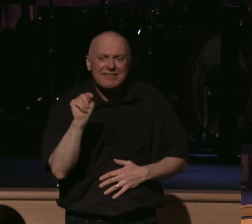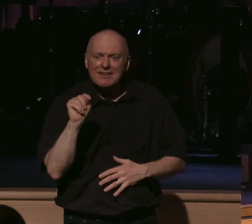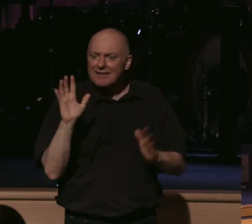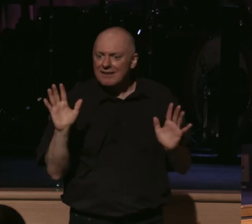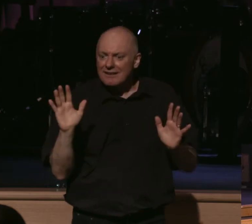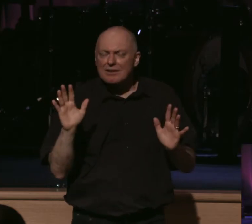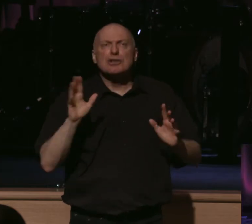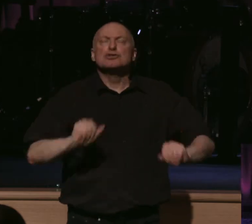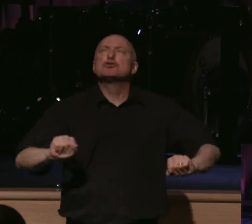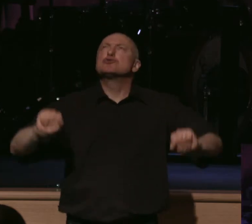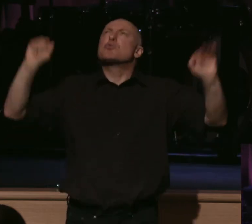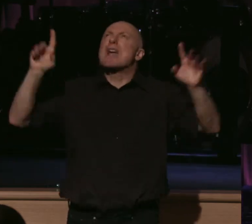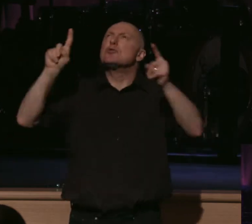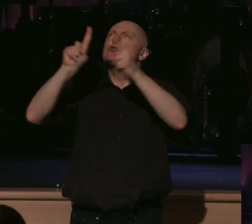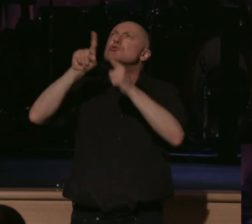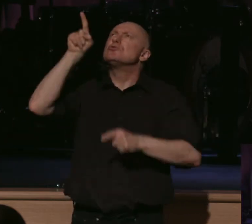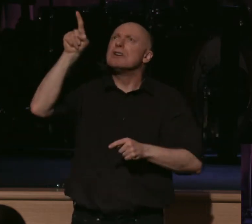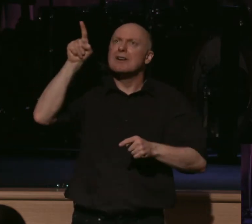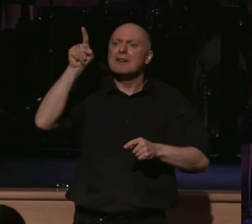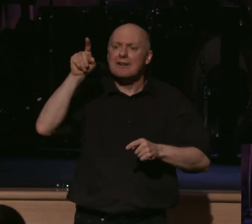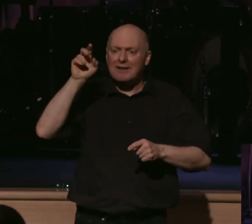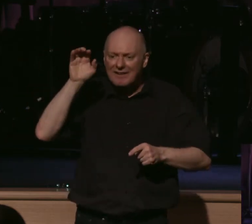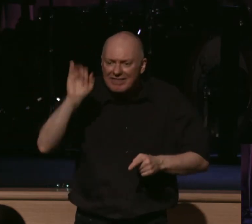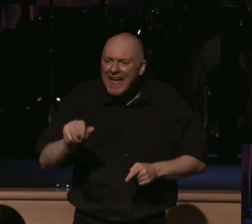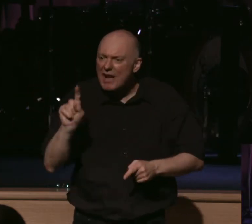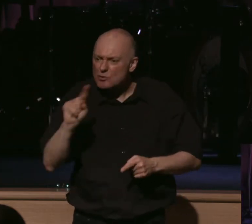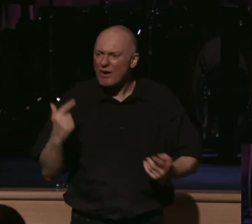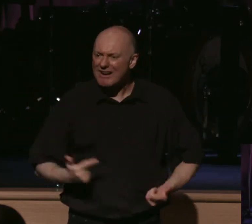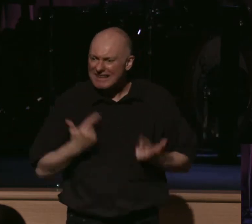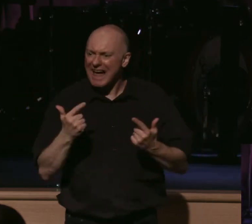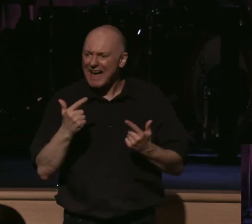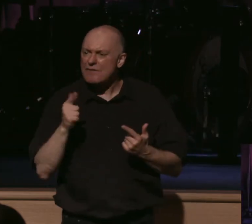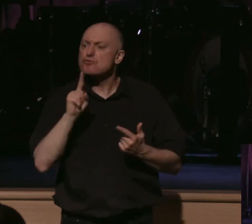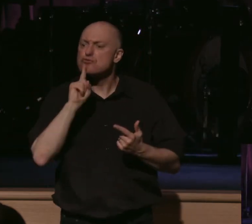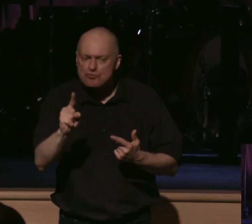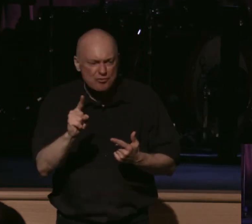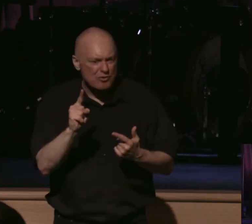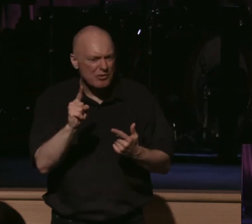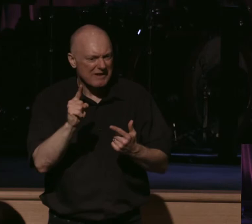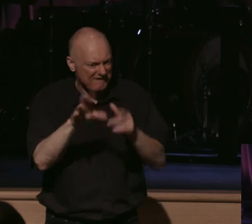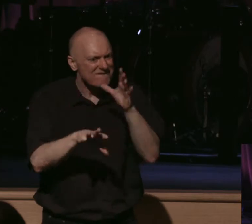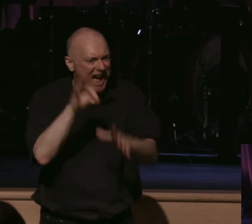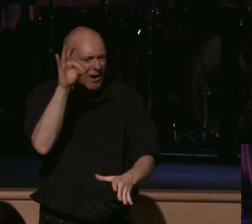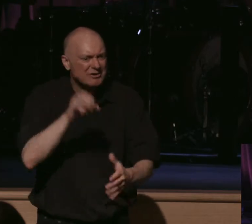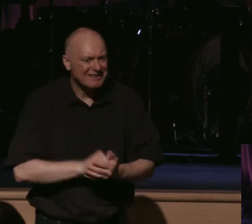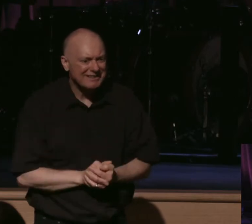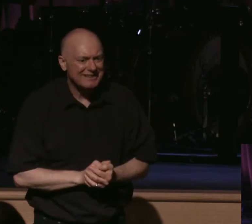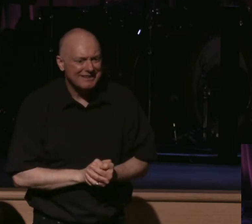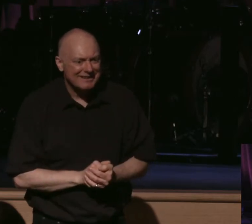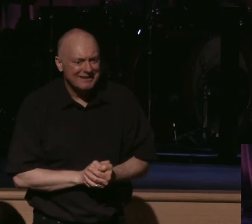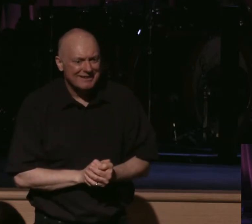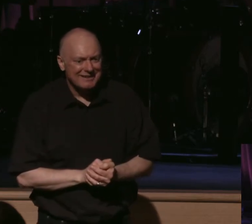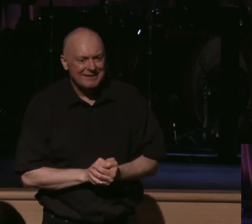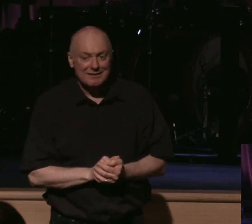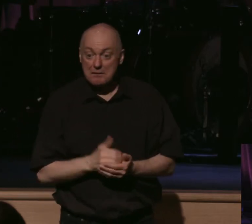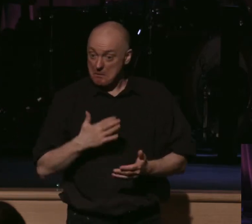surrender to it. Because that's where life is truly found. My flesh